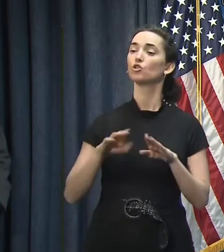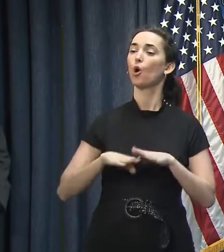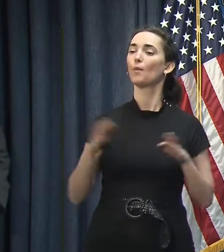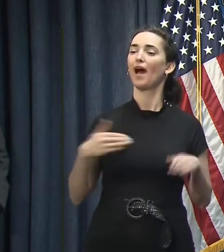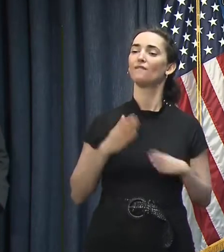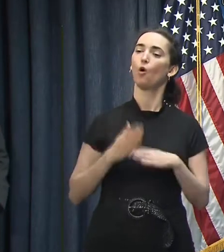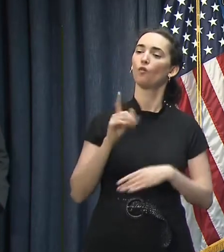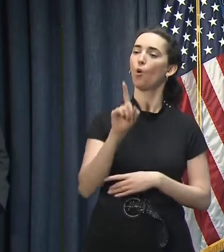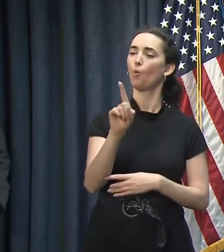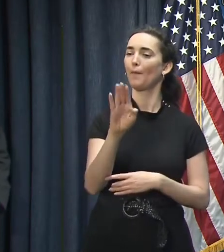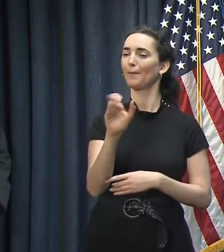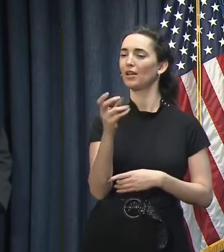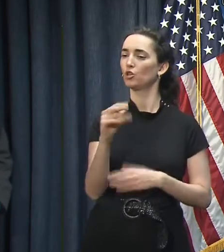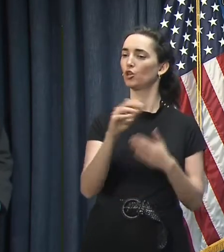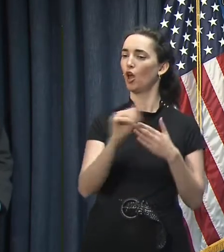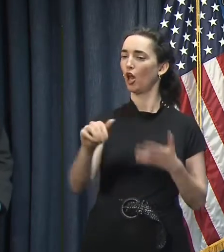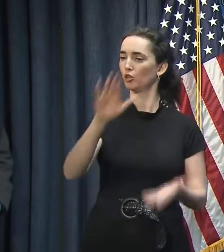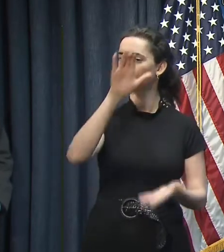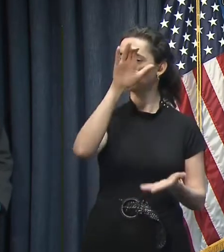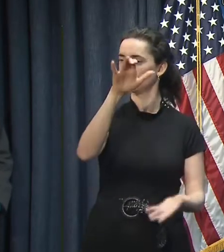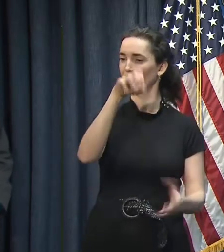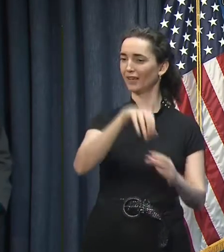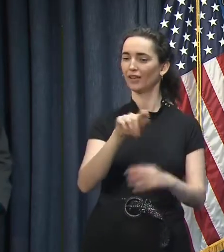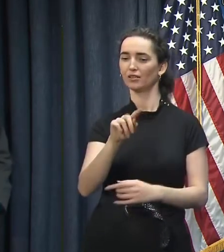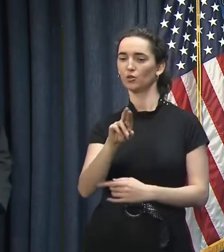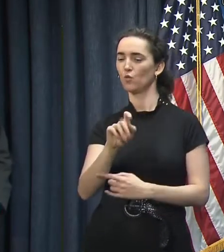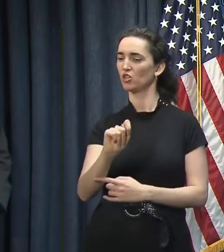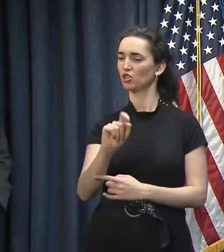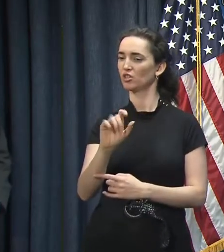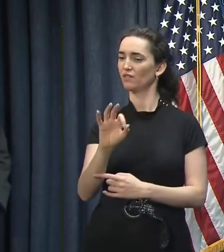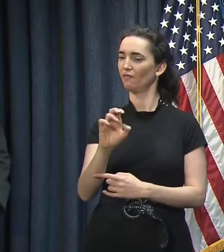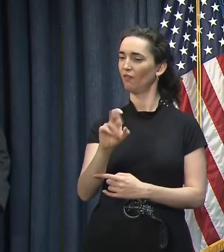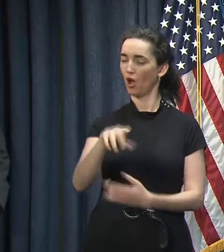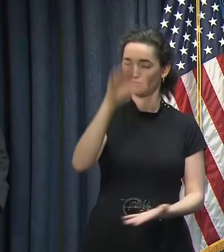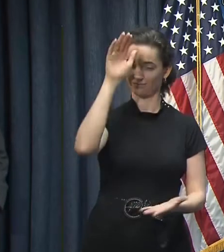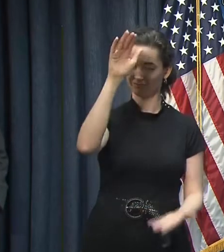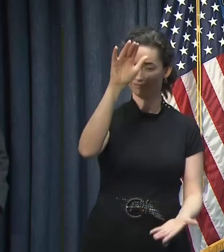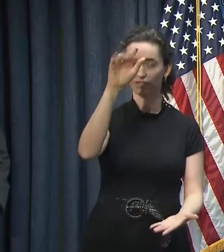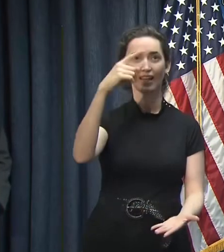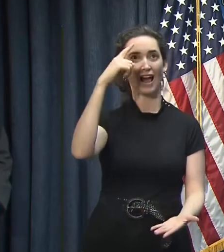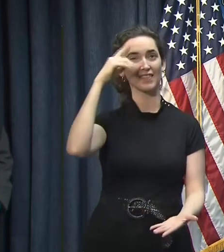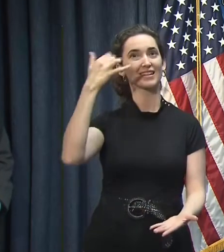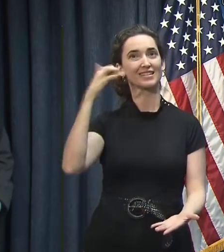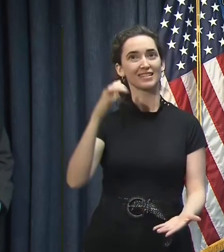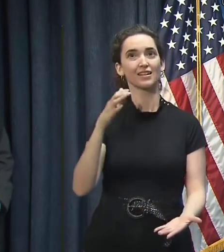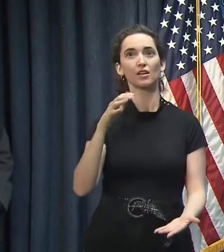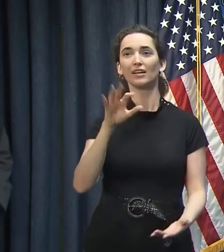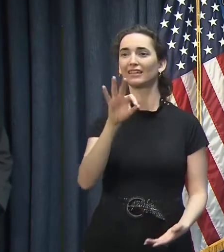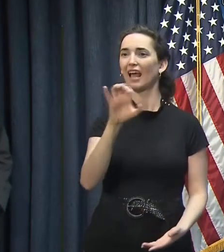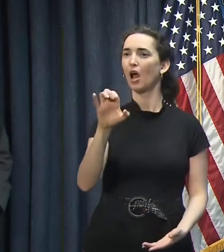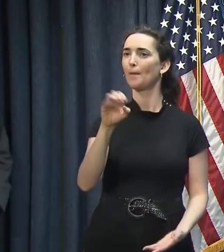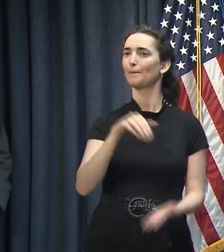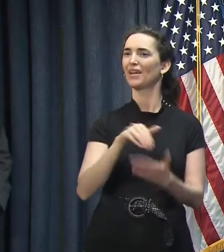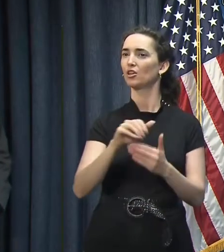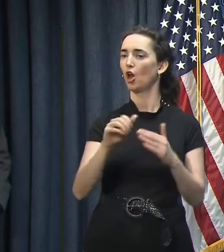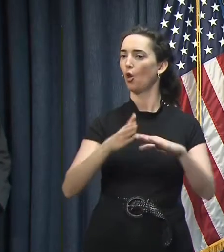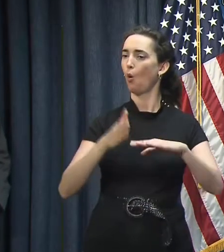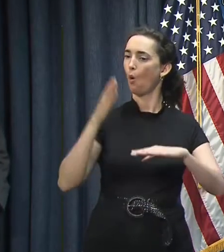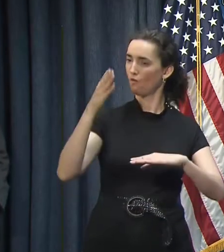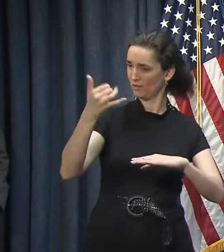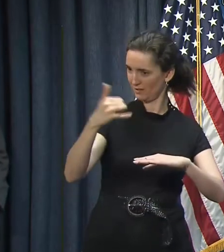in the trust fund. I think we're still over $900 million in it.